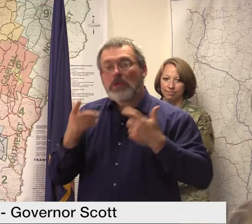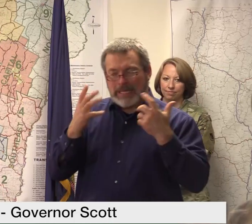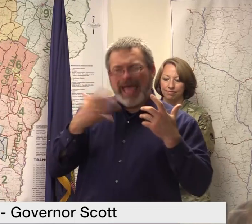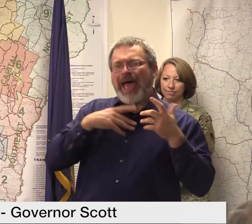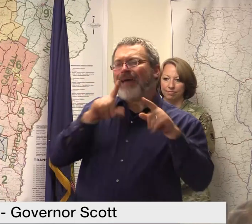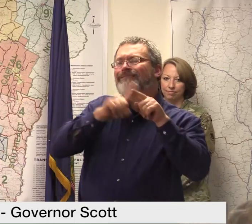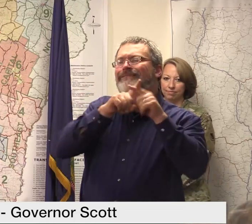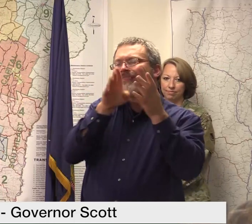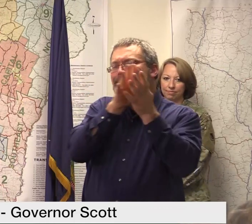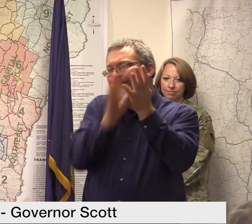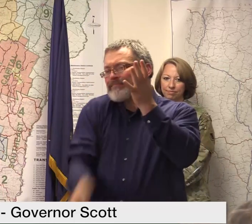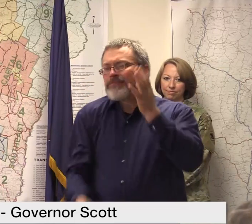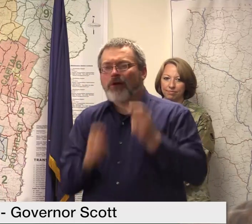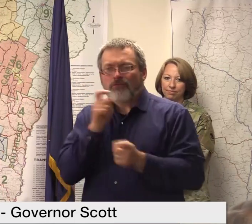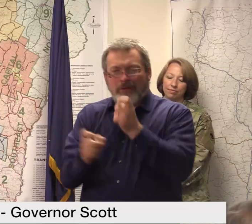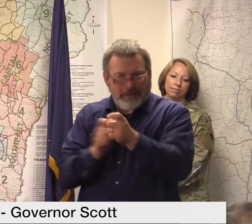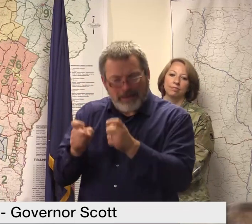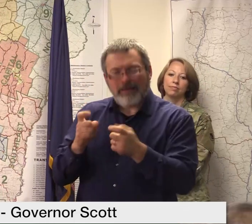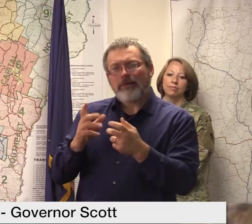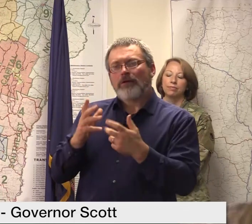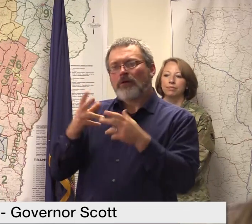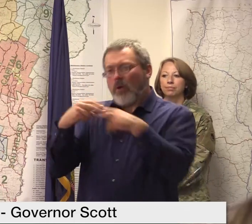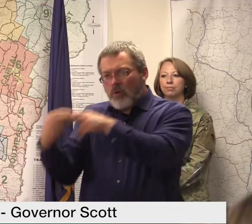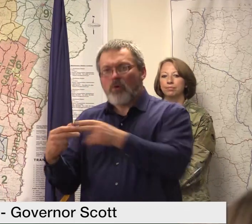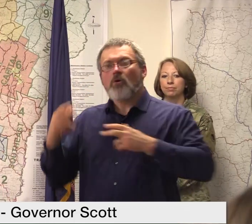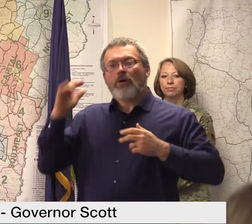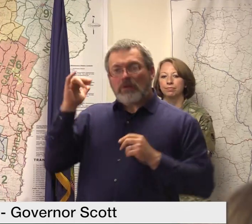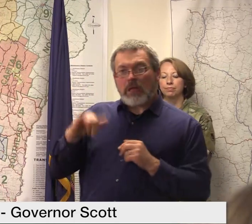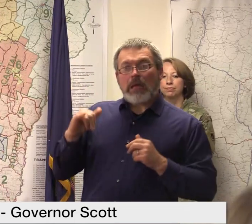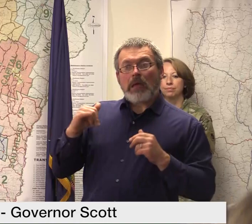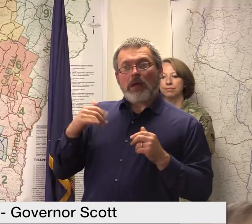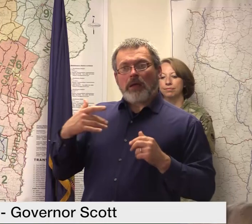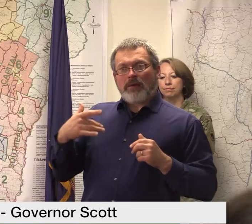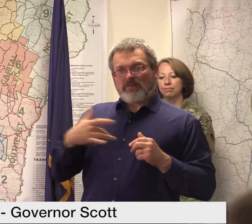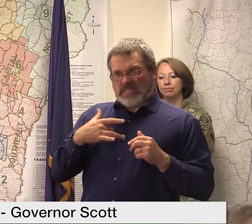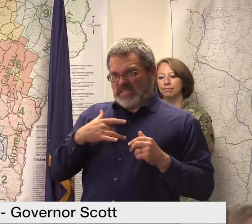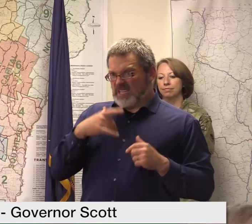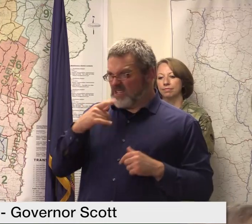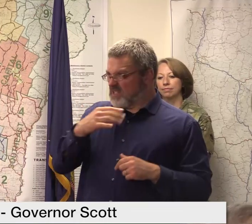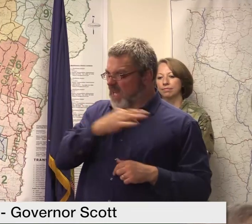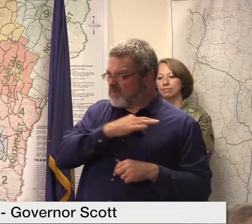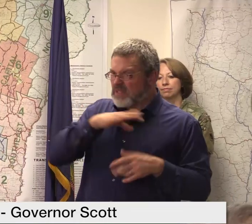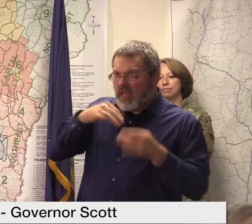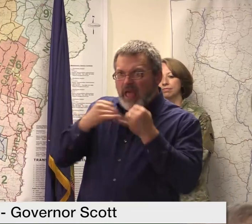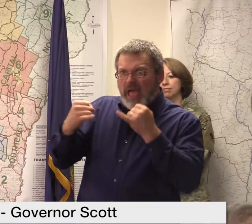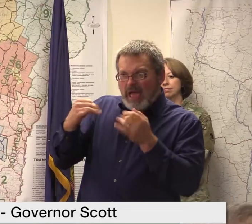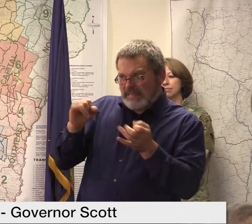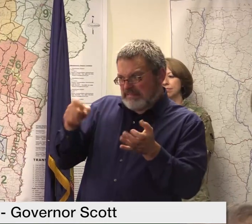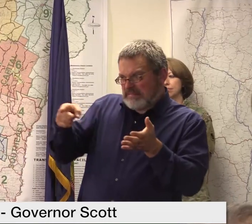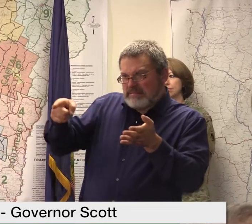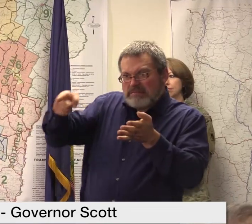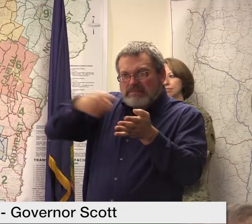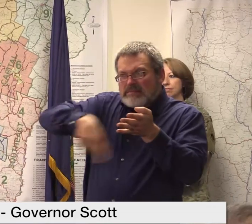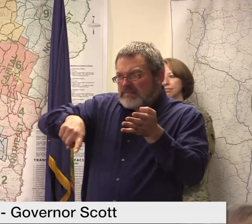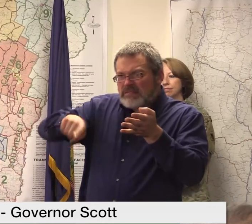application deadline was in the middle of August or something like that is that something that you plan to take advantage of?